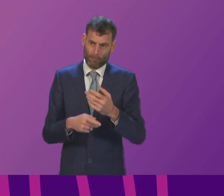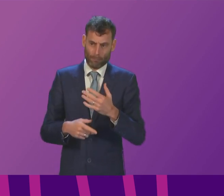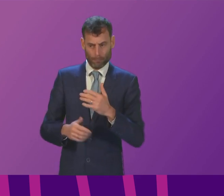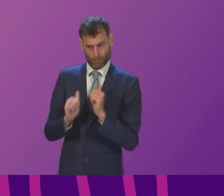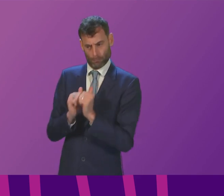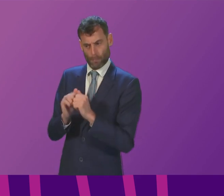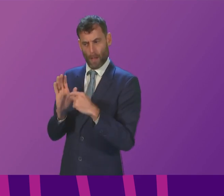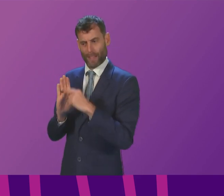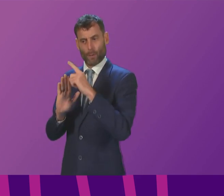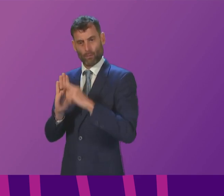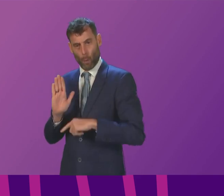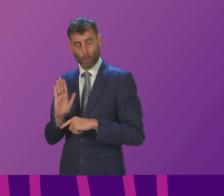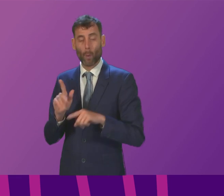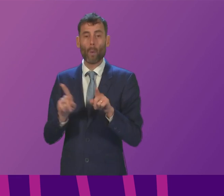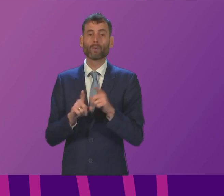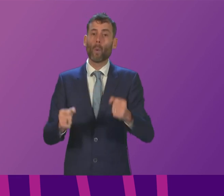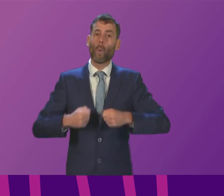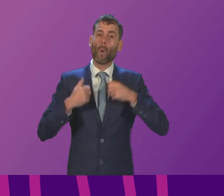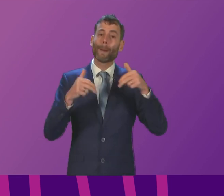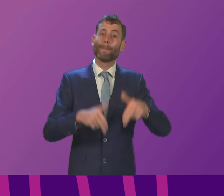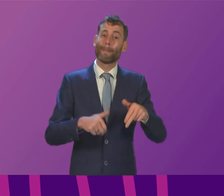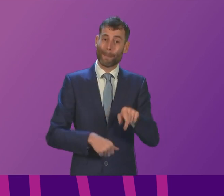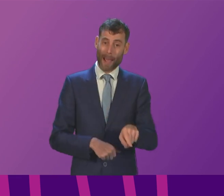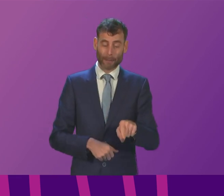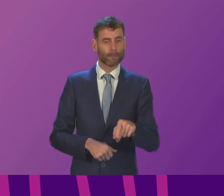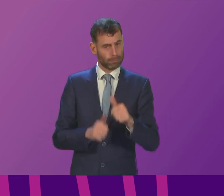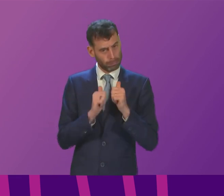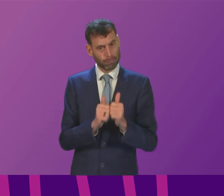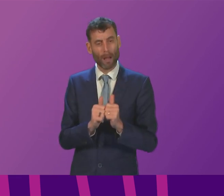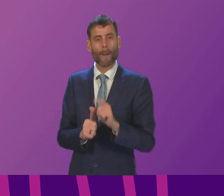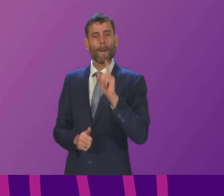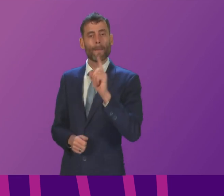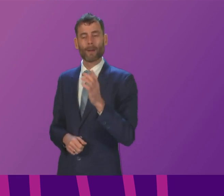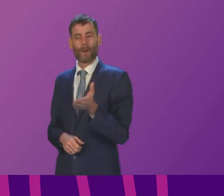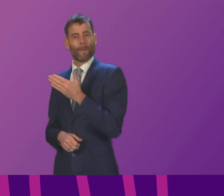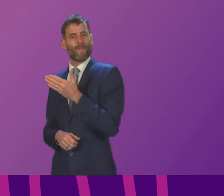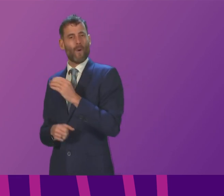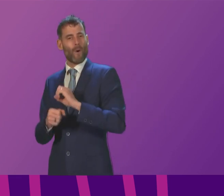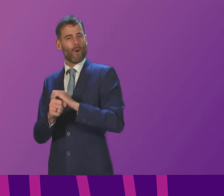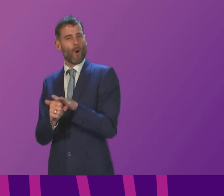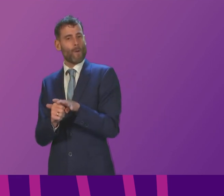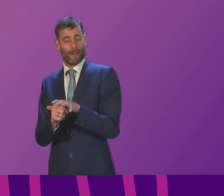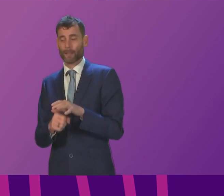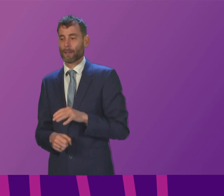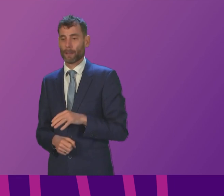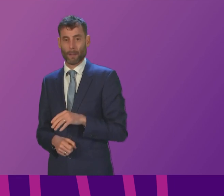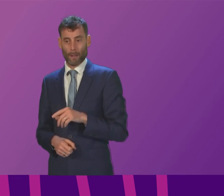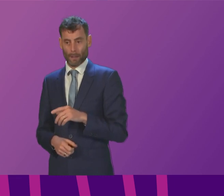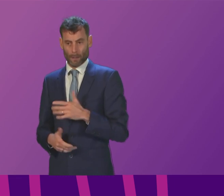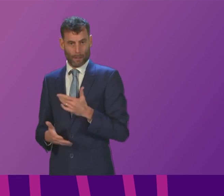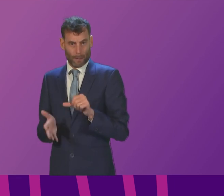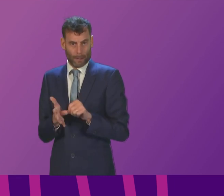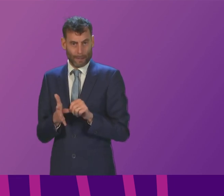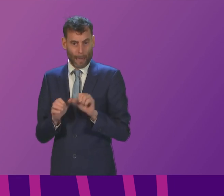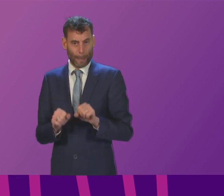experienced pet owners because of Covid as previously as we are aware with the increasing days of fireworks it was impossible to keep animals safely